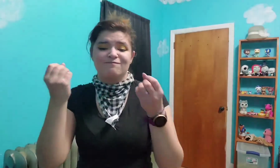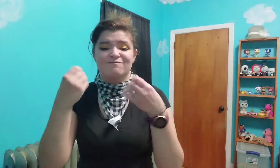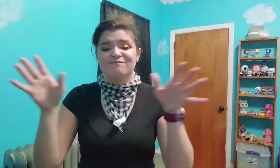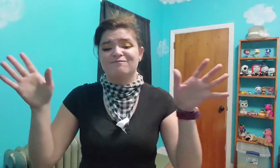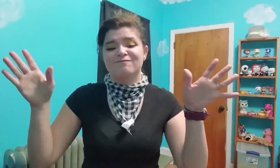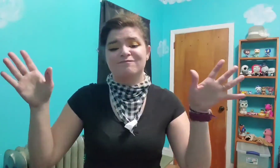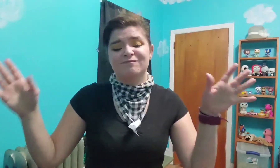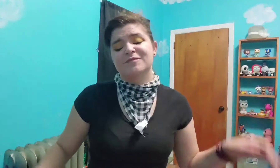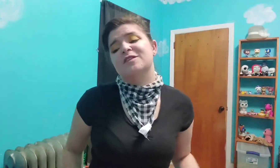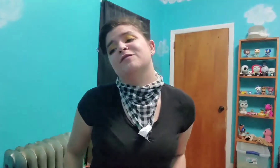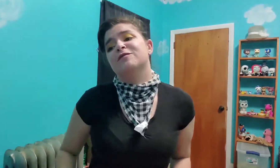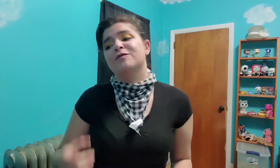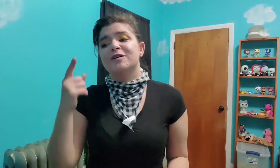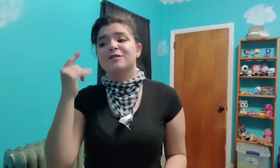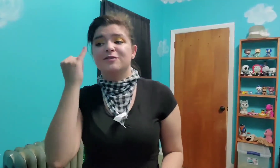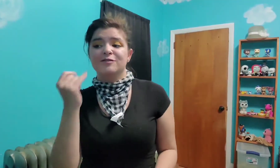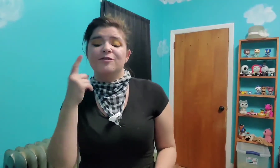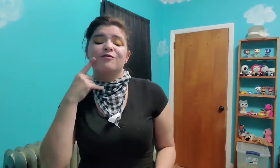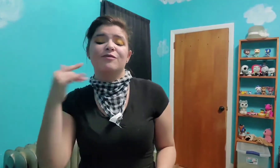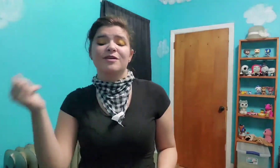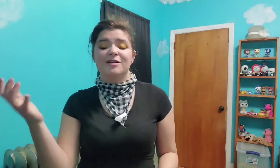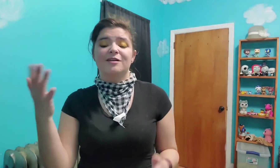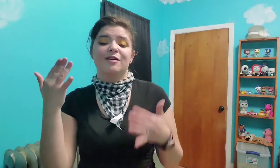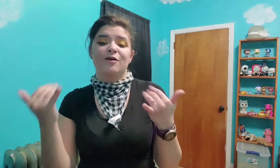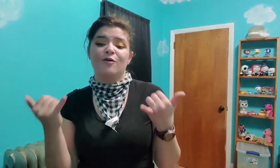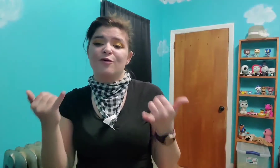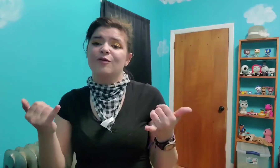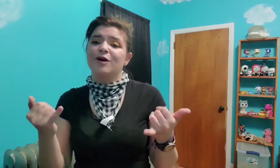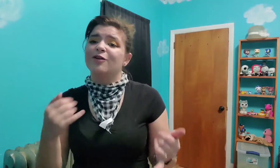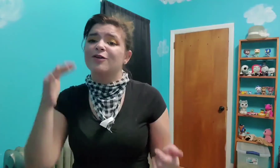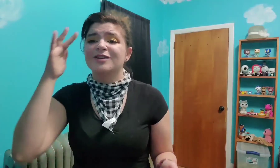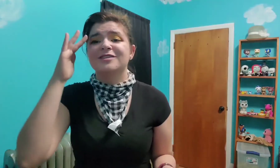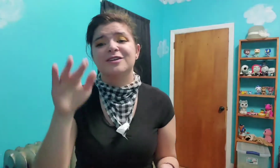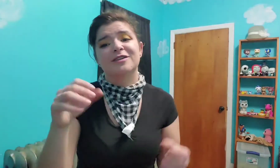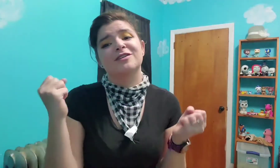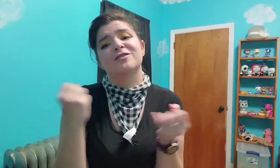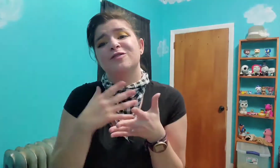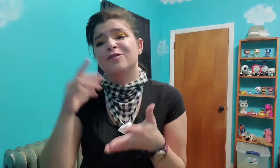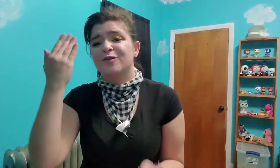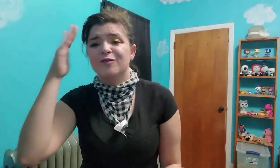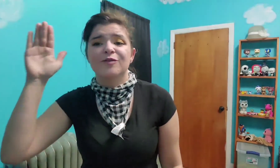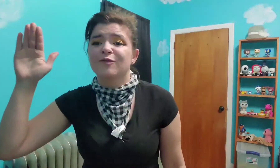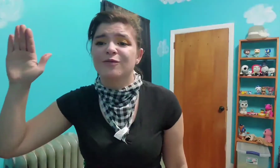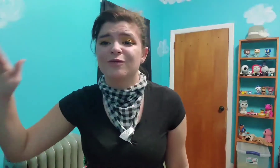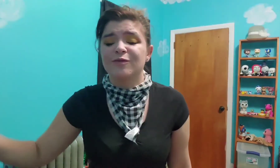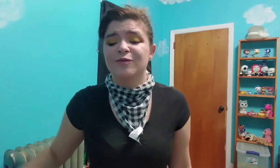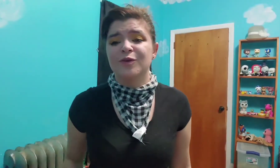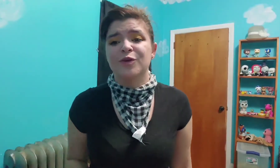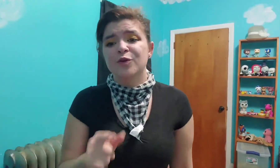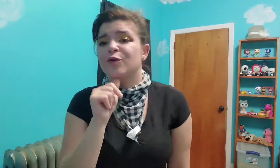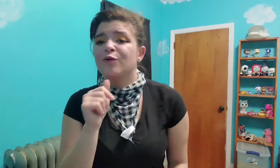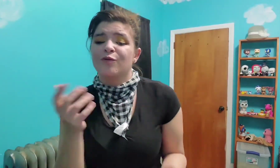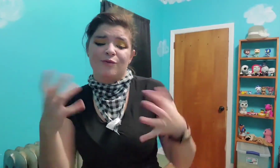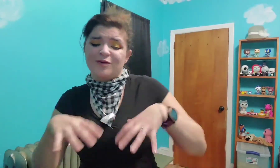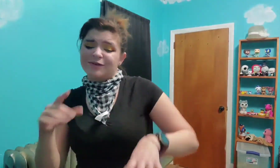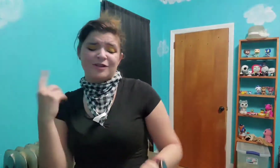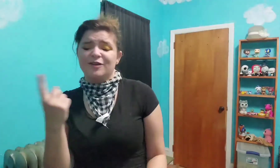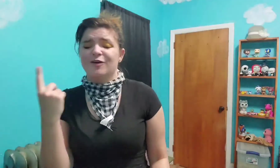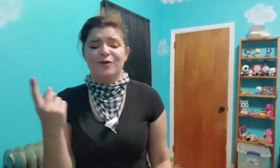down Even if we gotta risk it all right now I know you're scared of the unknown You don't wanna be alone